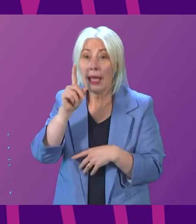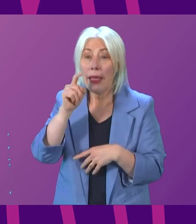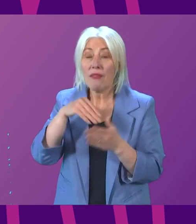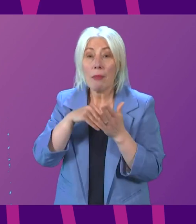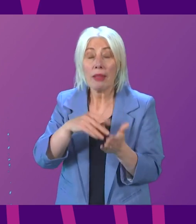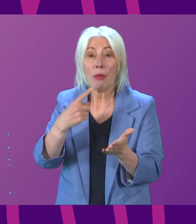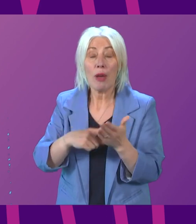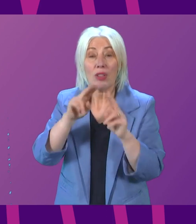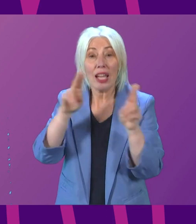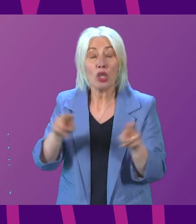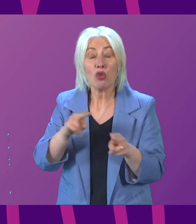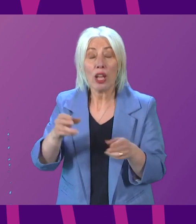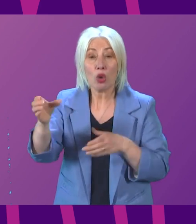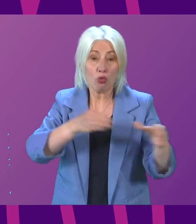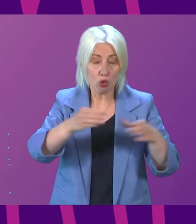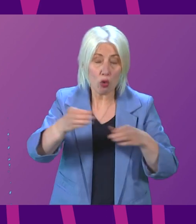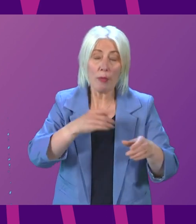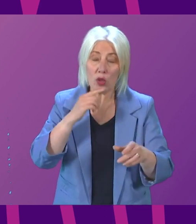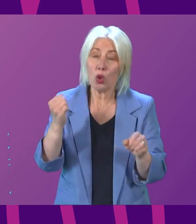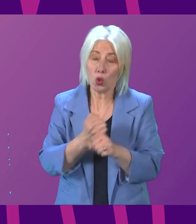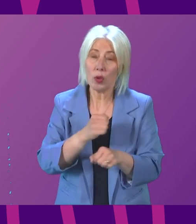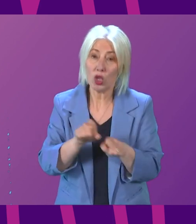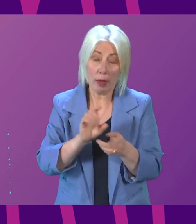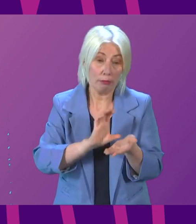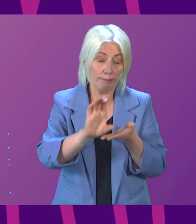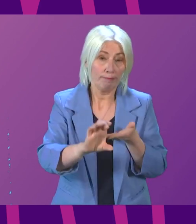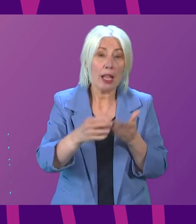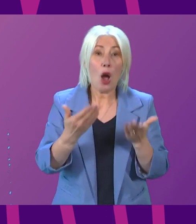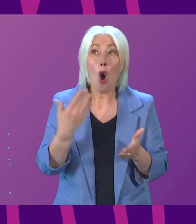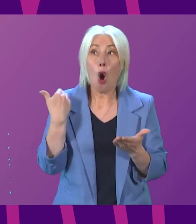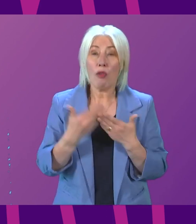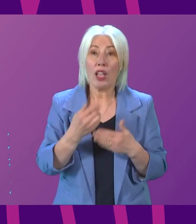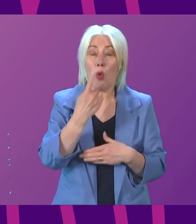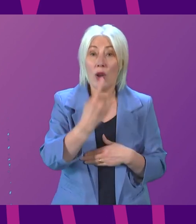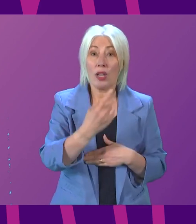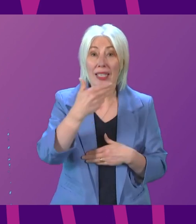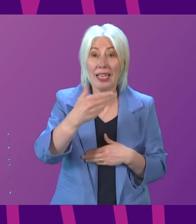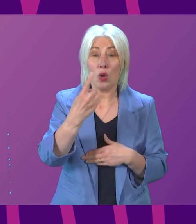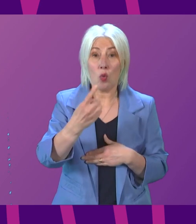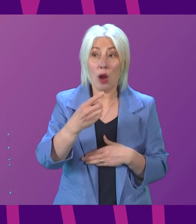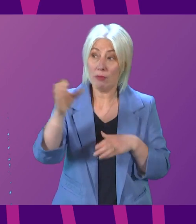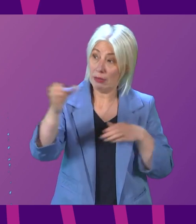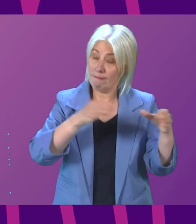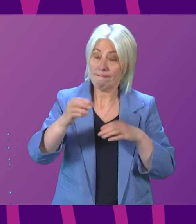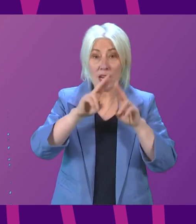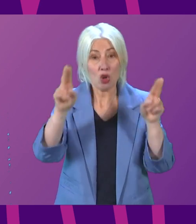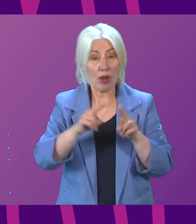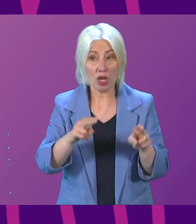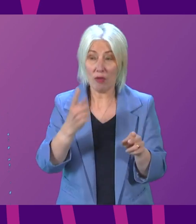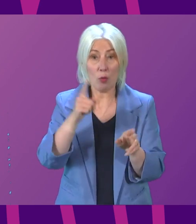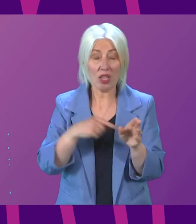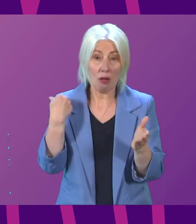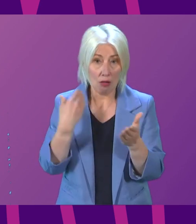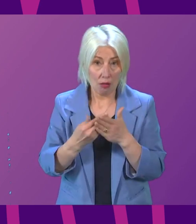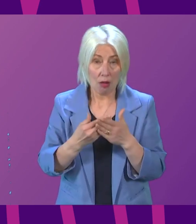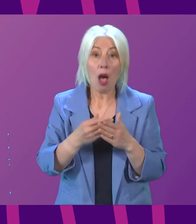recruitment over the course of this Parliament. Indeed, that has already delivered 191 internationally recruited nurses in the past year, with a